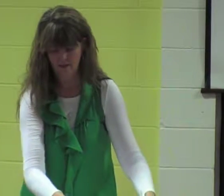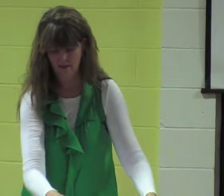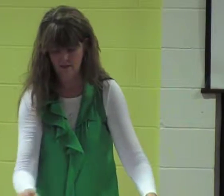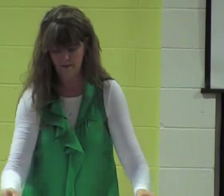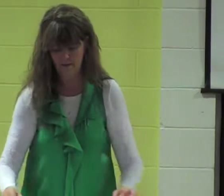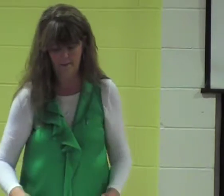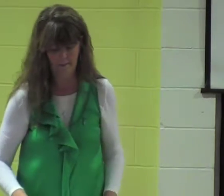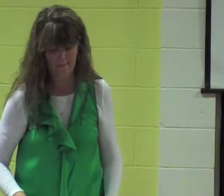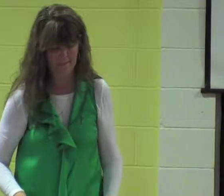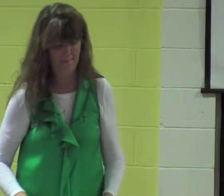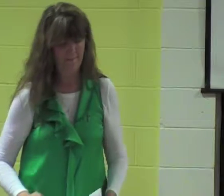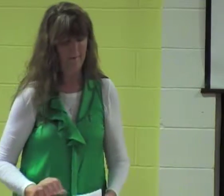through 25.